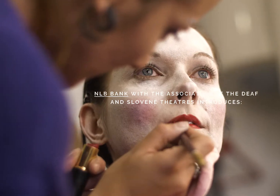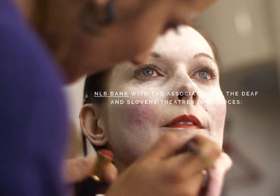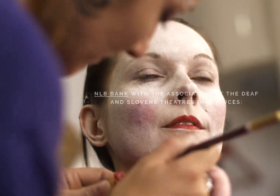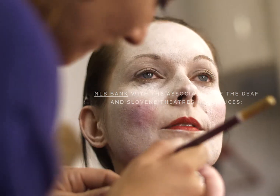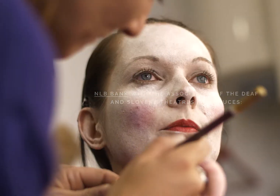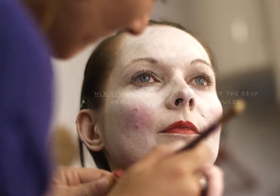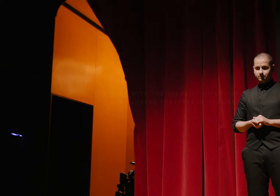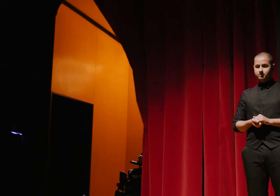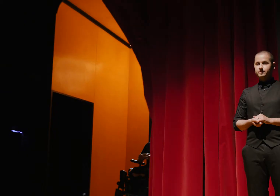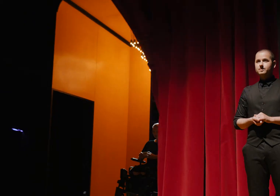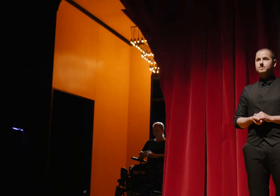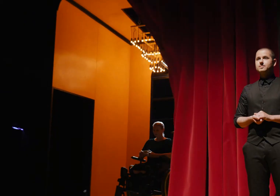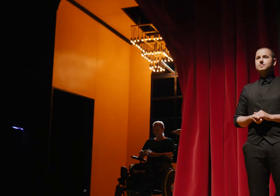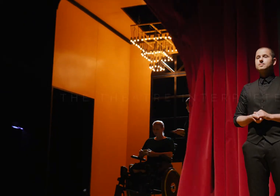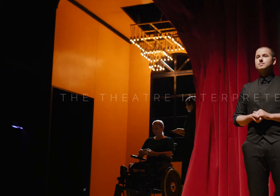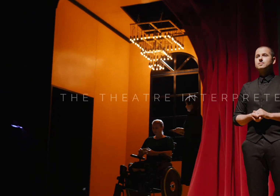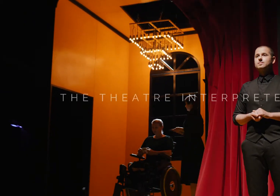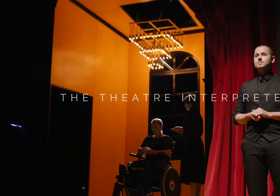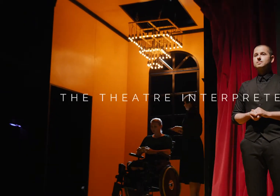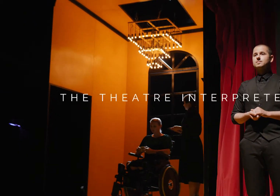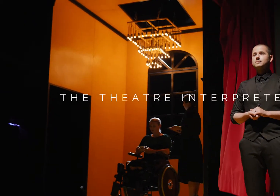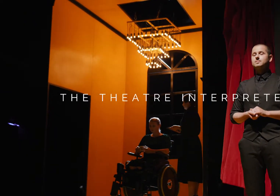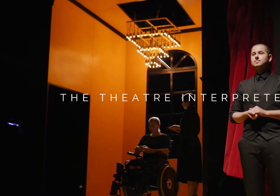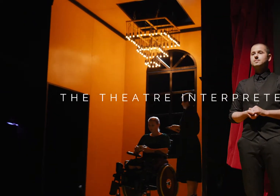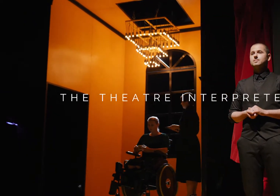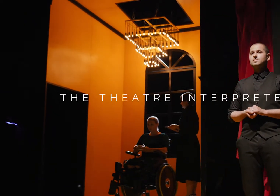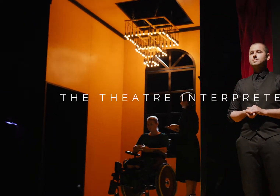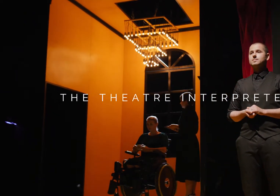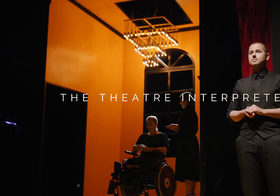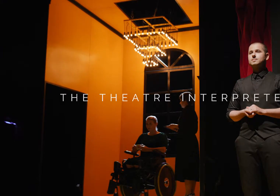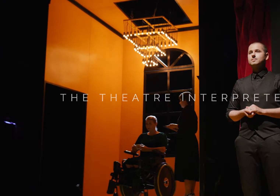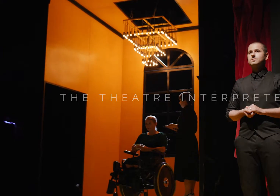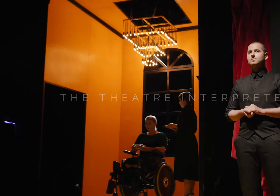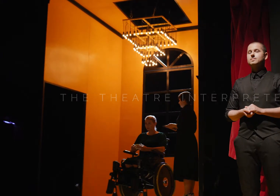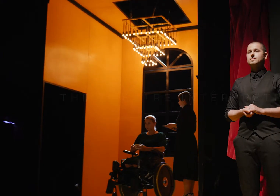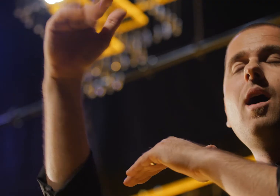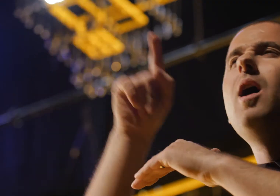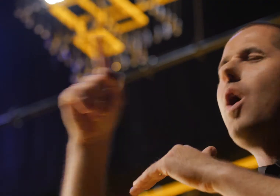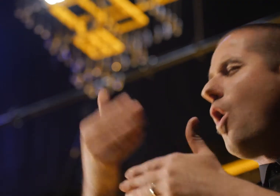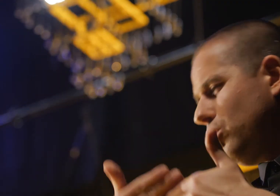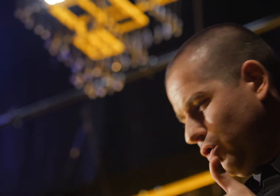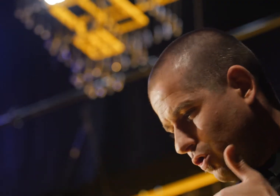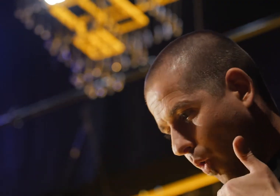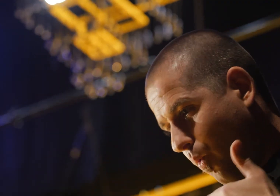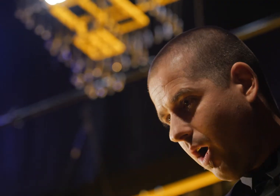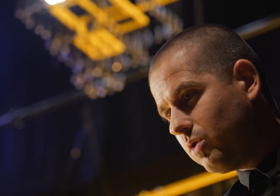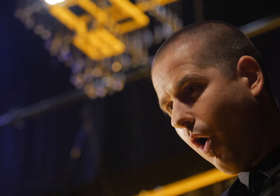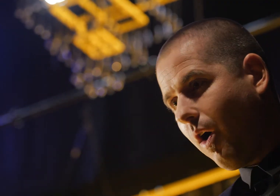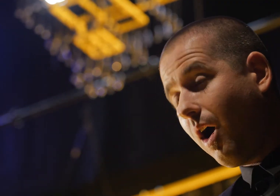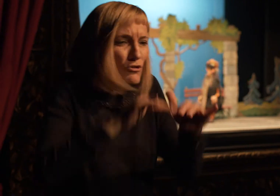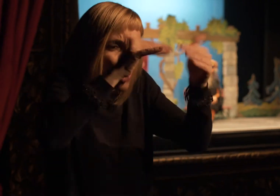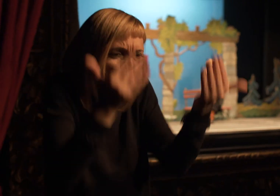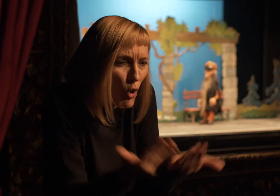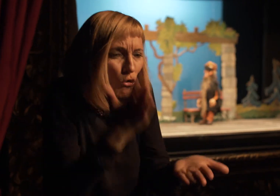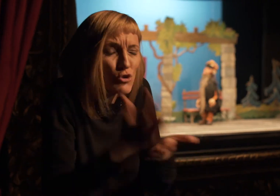Slovene Theatres introduces The Theatre Interpreter, an initiative that enables